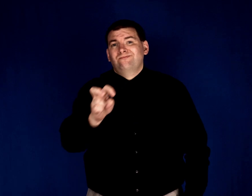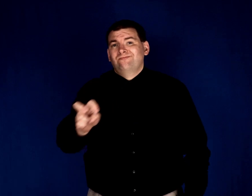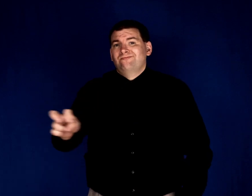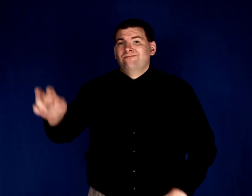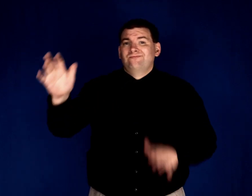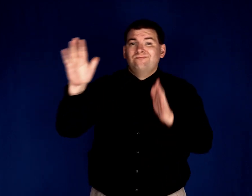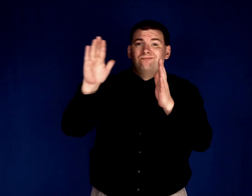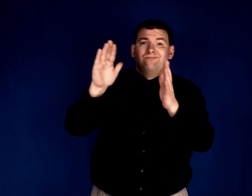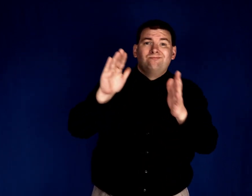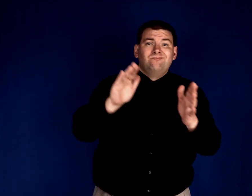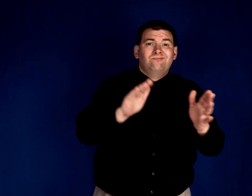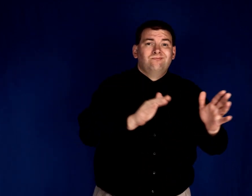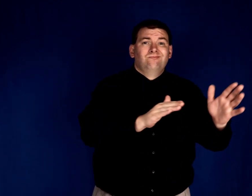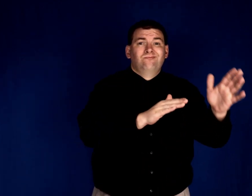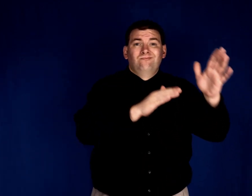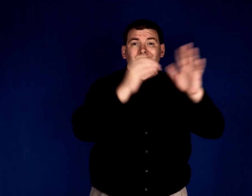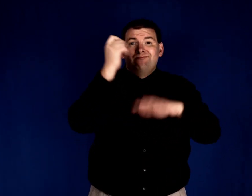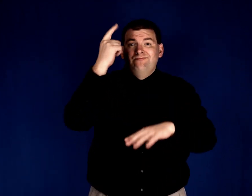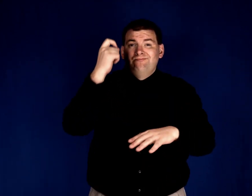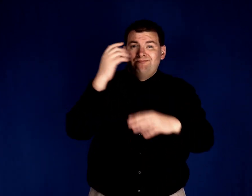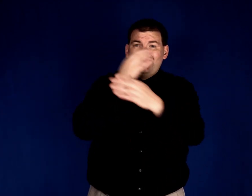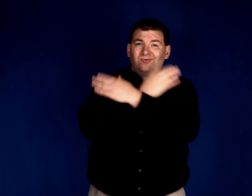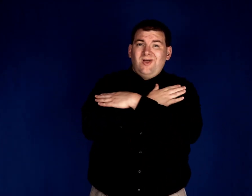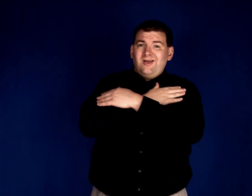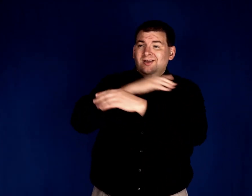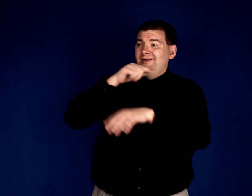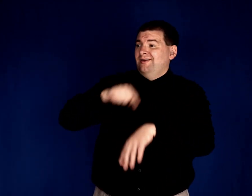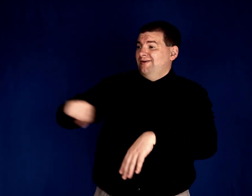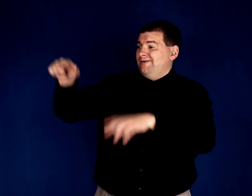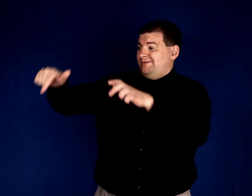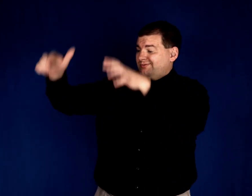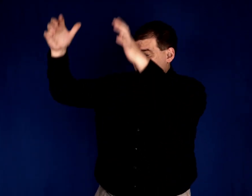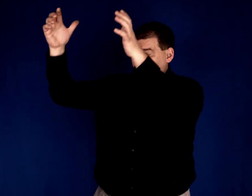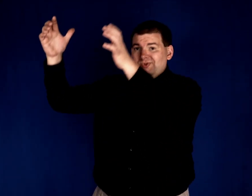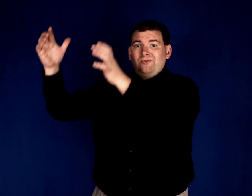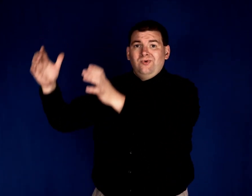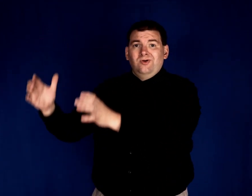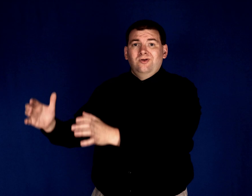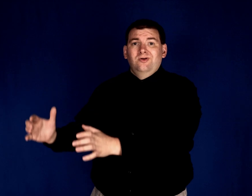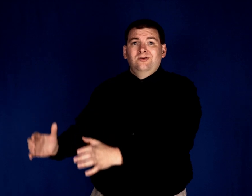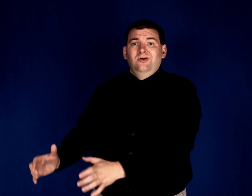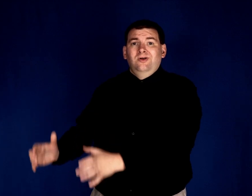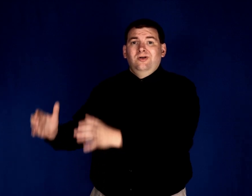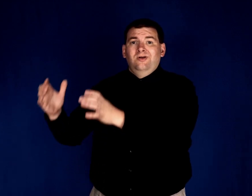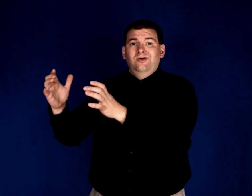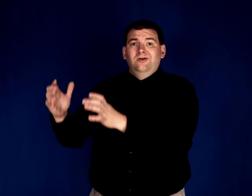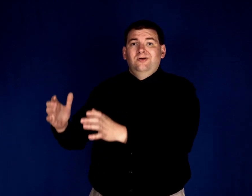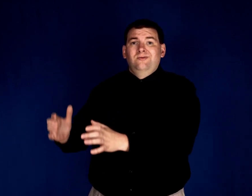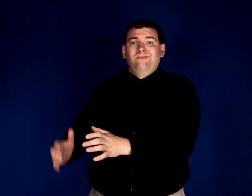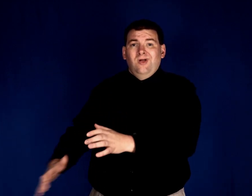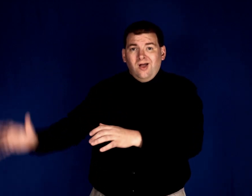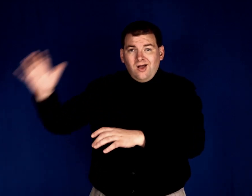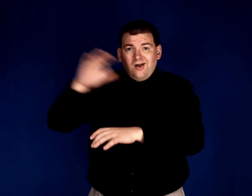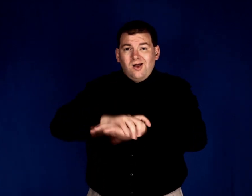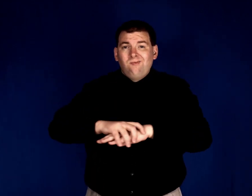on his way. So he rested at a well side, a comfort